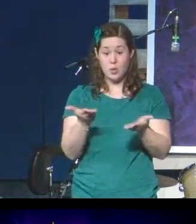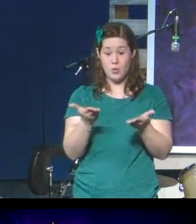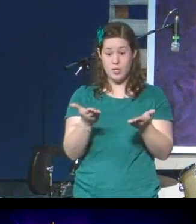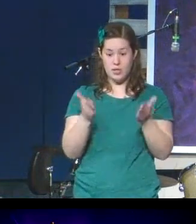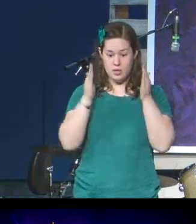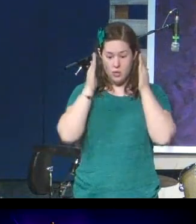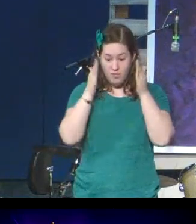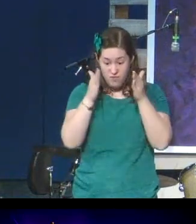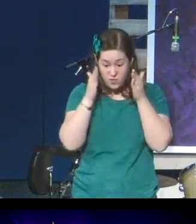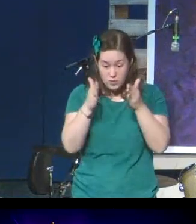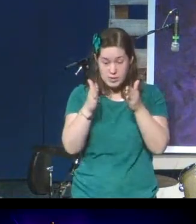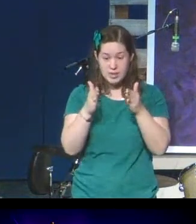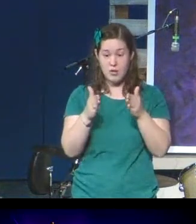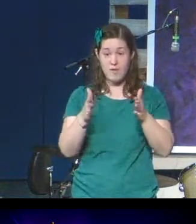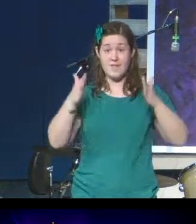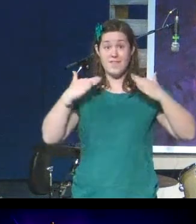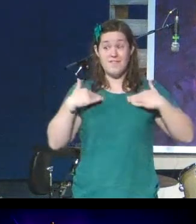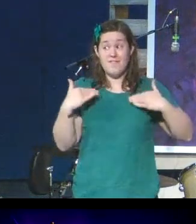things.